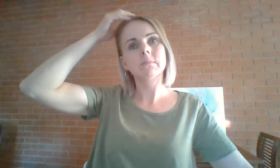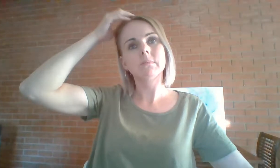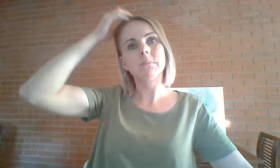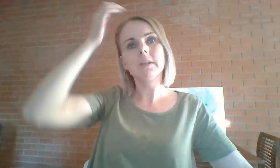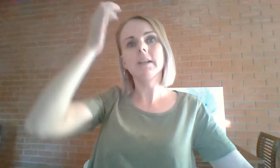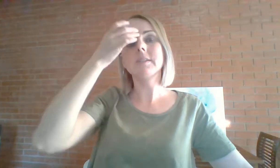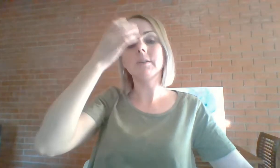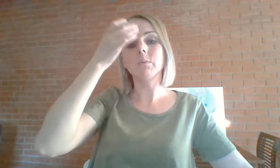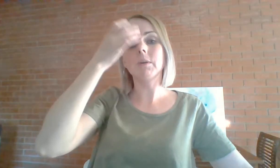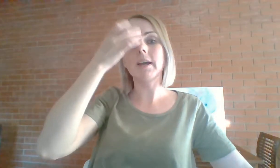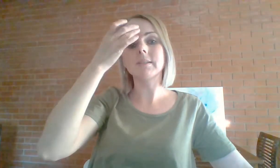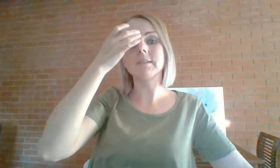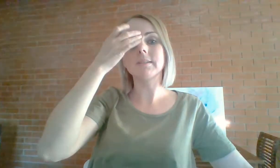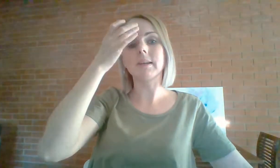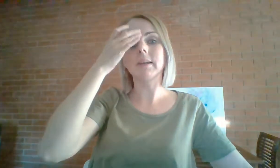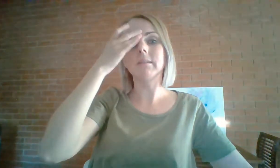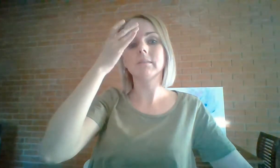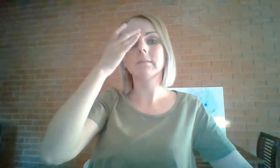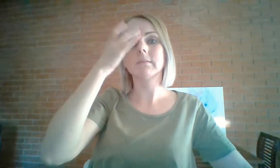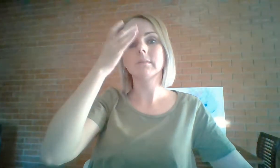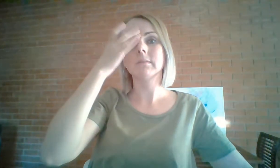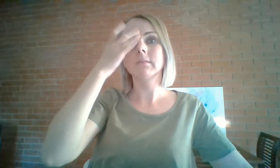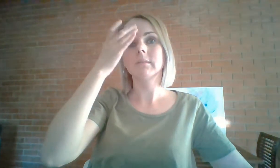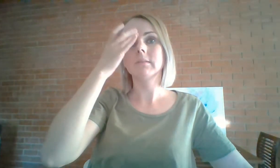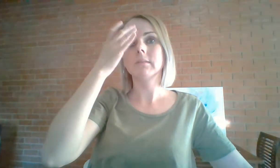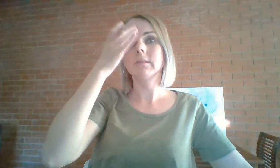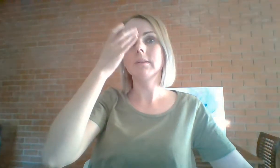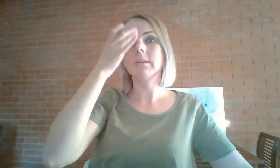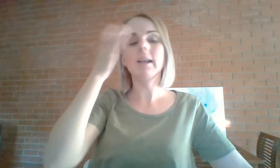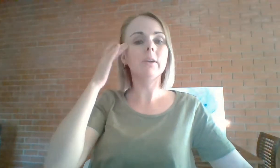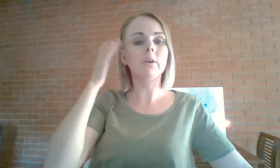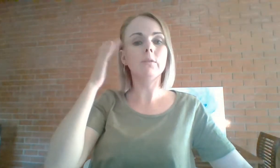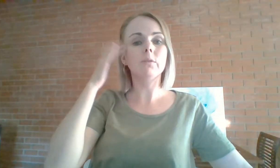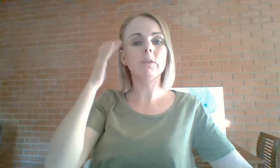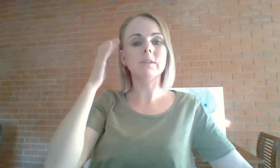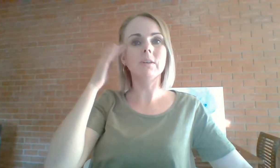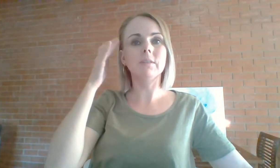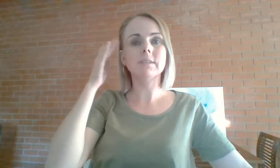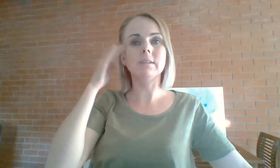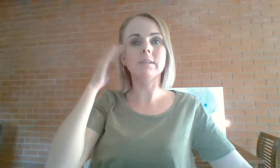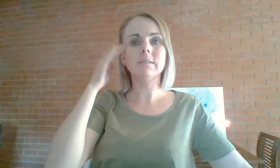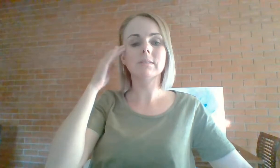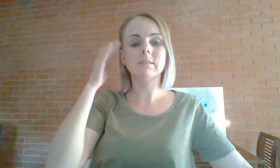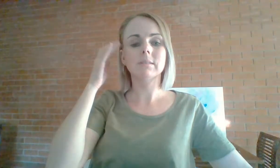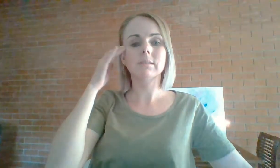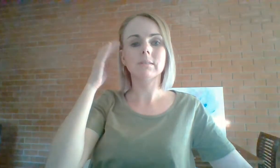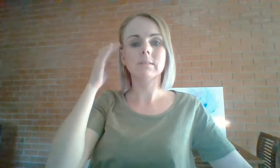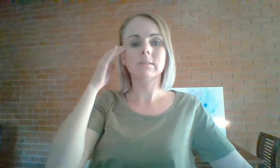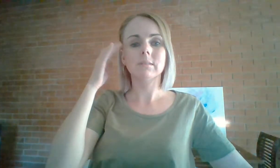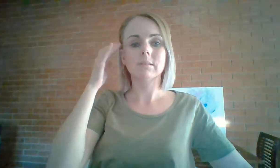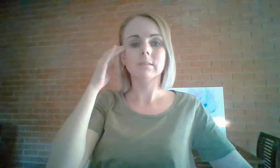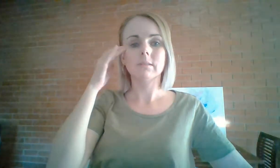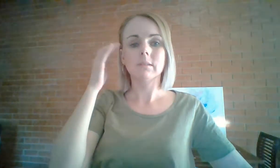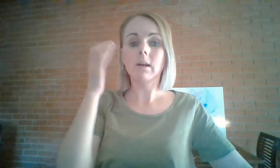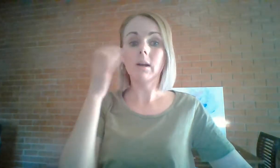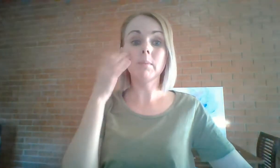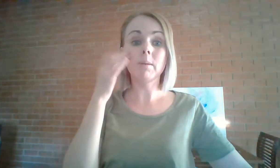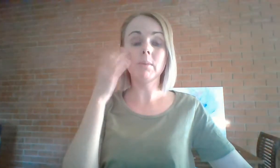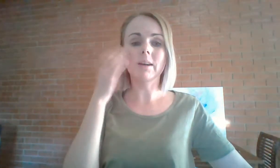But I listen to what it has to say. And I let go of all this nervousness. I remember how